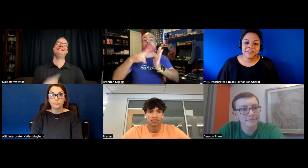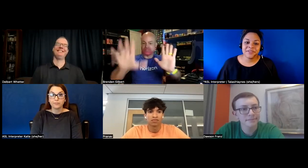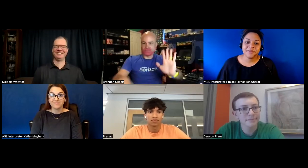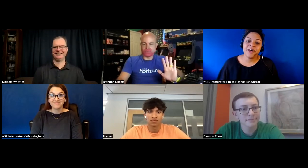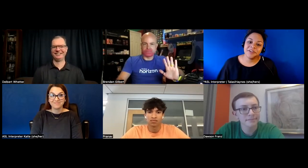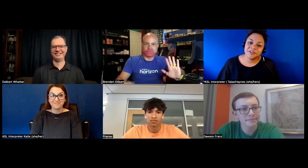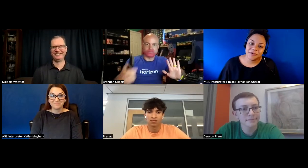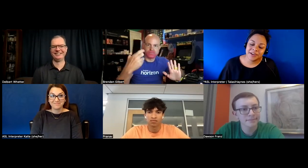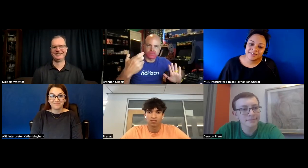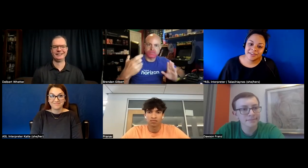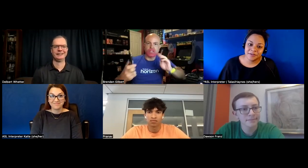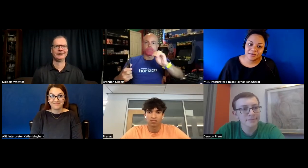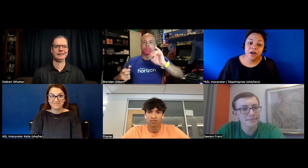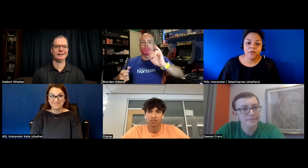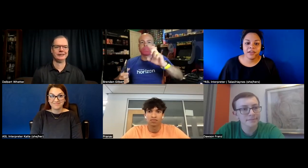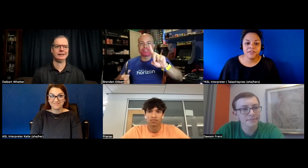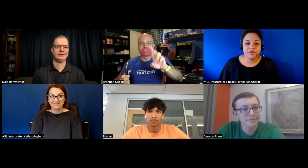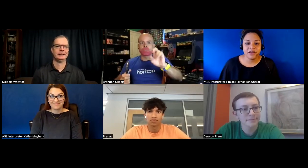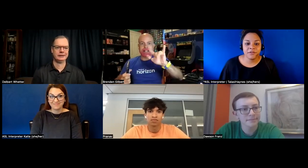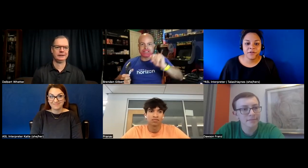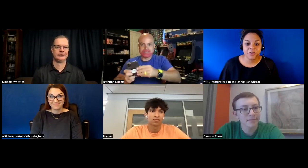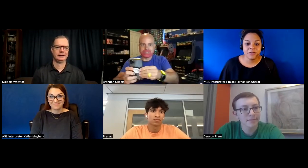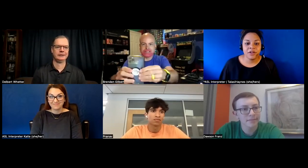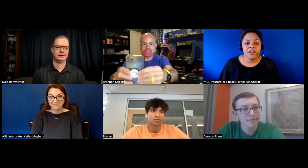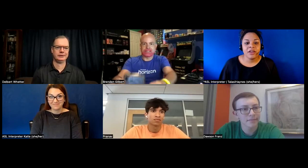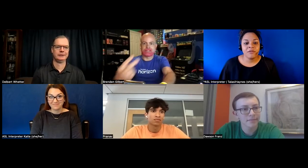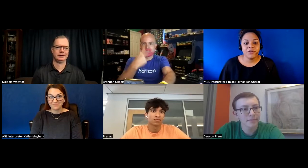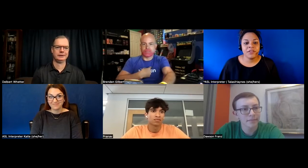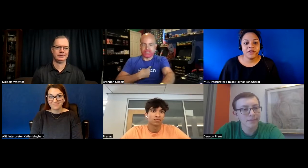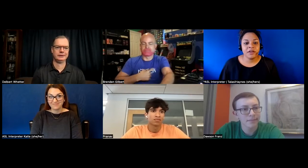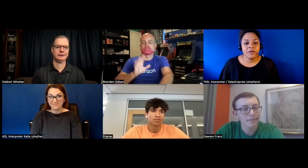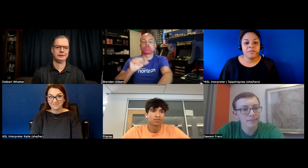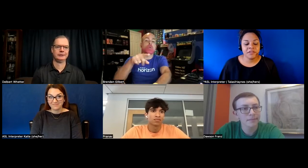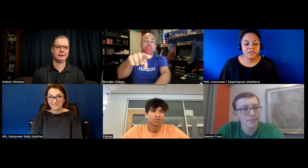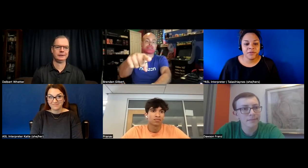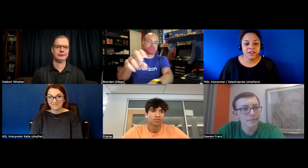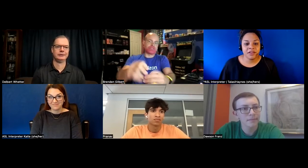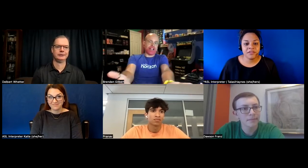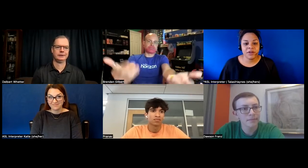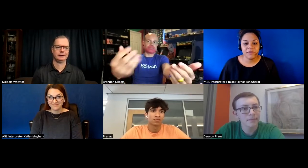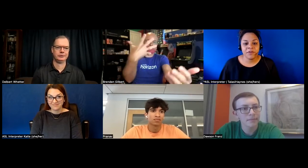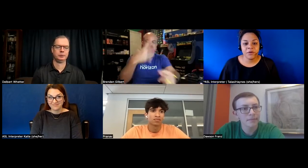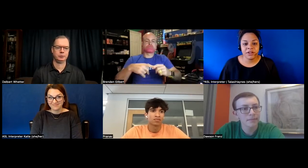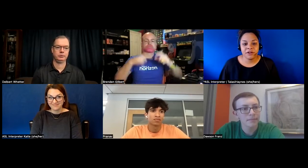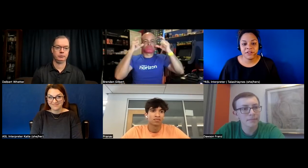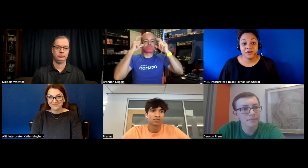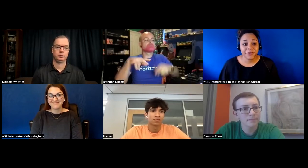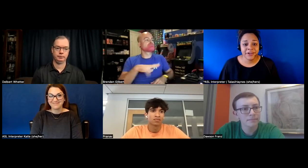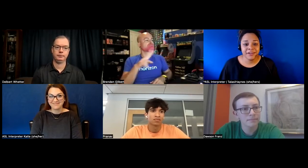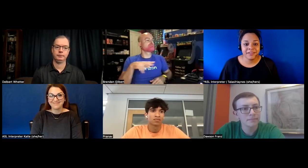but the interpreter can't see you oh i guess you could have your phone uh we did like a mixed media so we have my phone here if the interpreter needed to